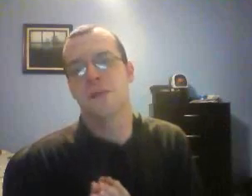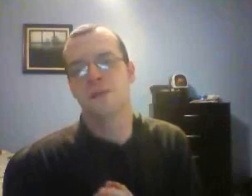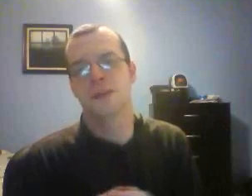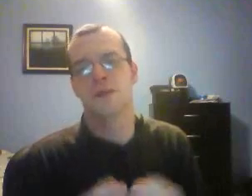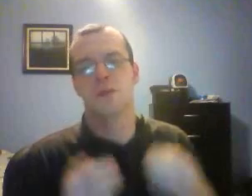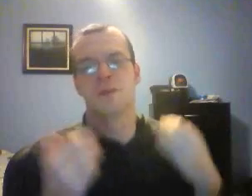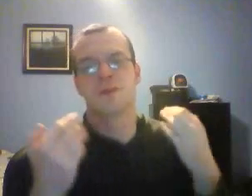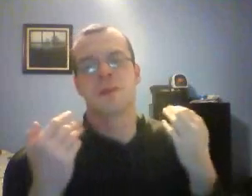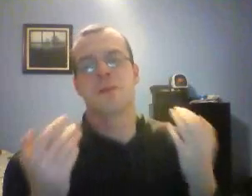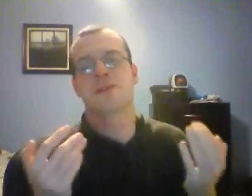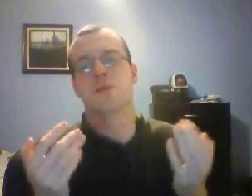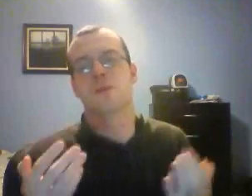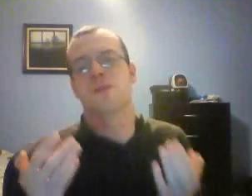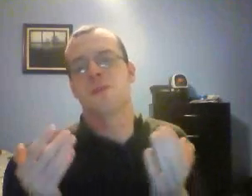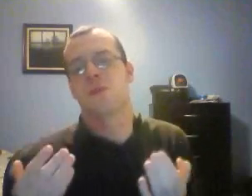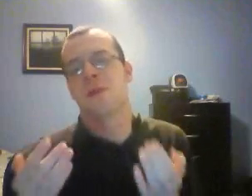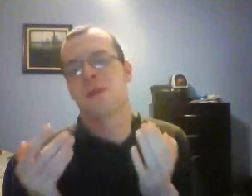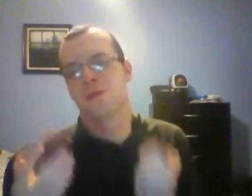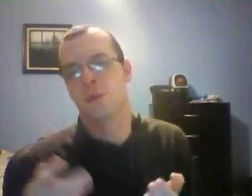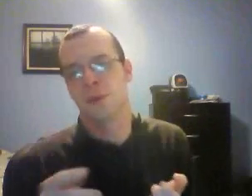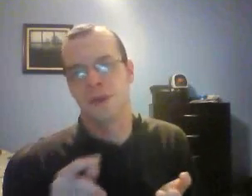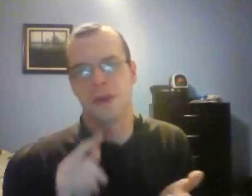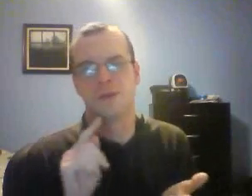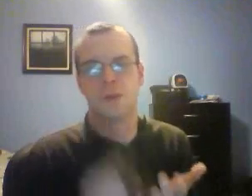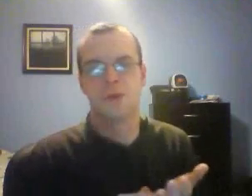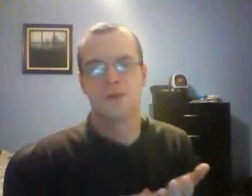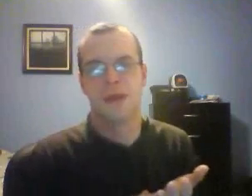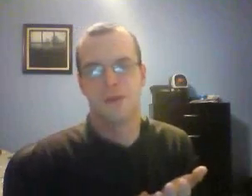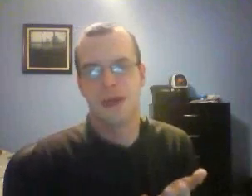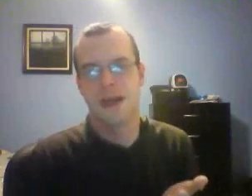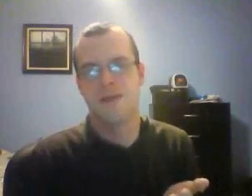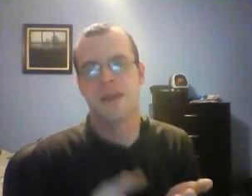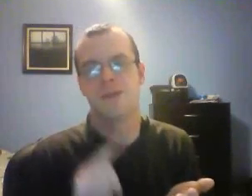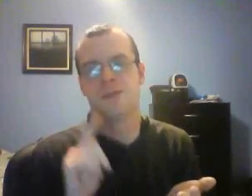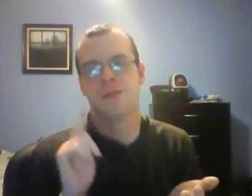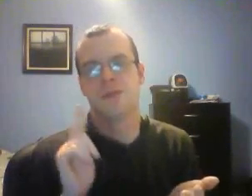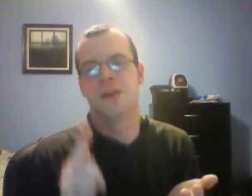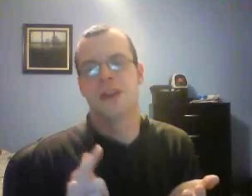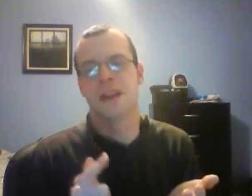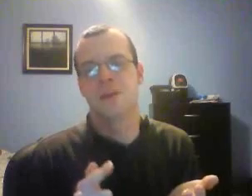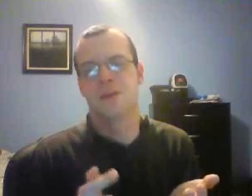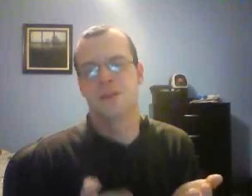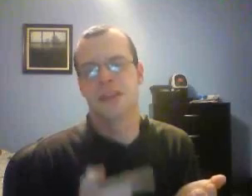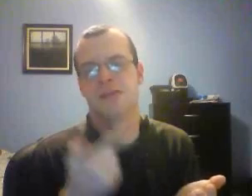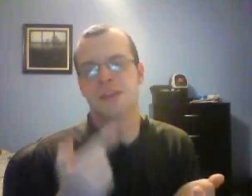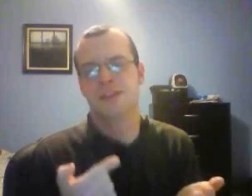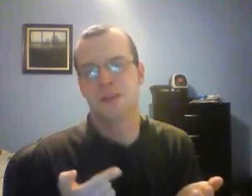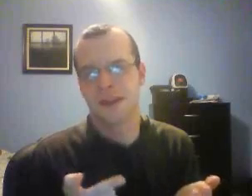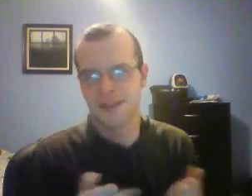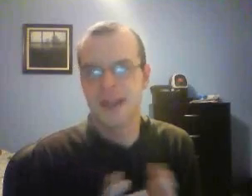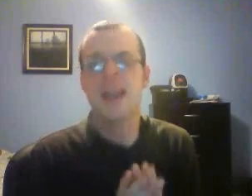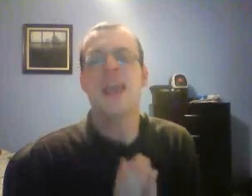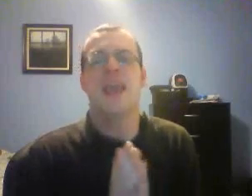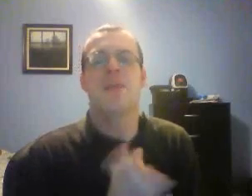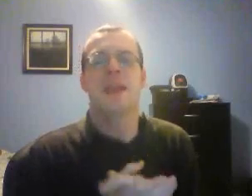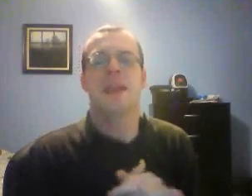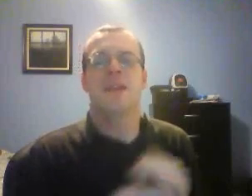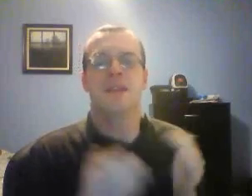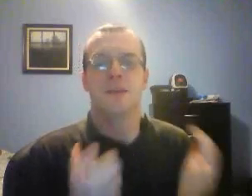years ago, there wasn't really much worth subscribing for. But now you have 205 Live, you have this new United Kingdom TV series emanating out the